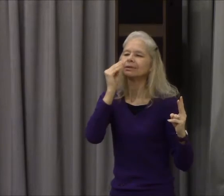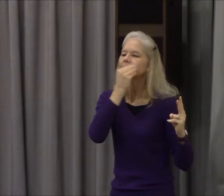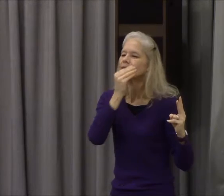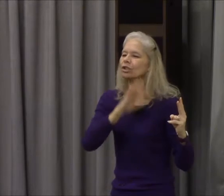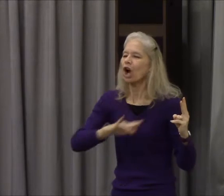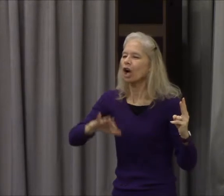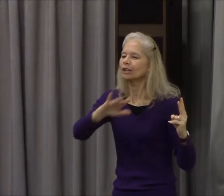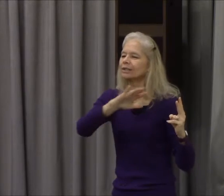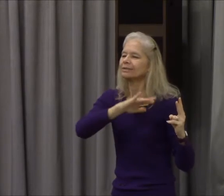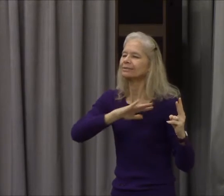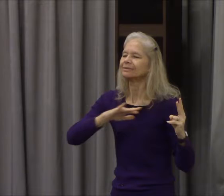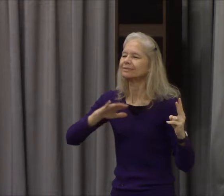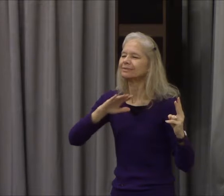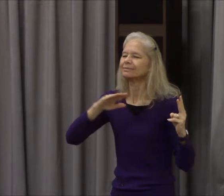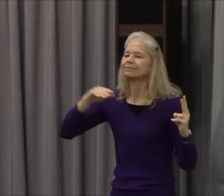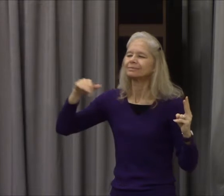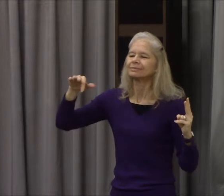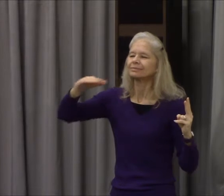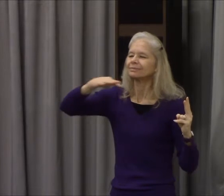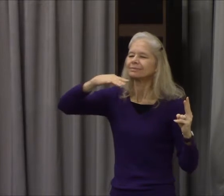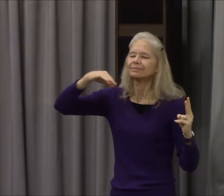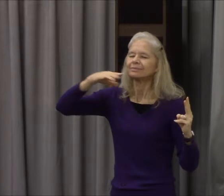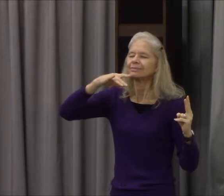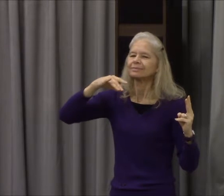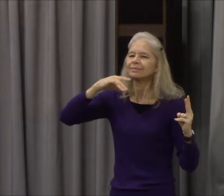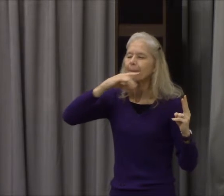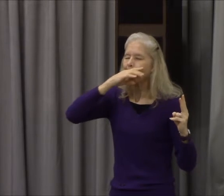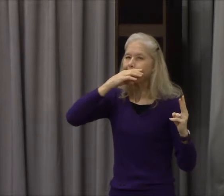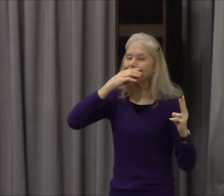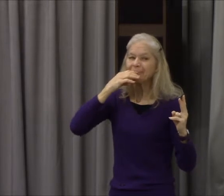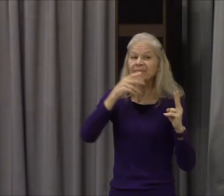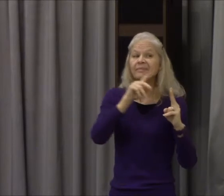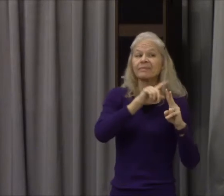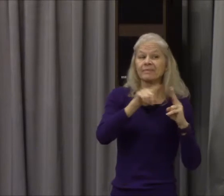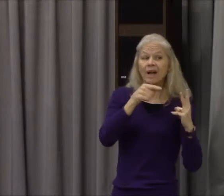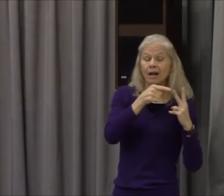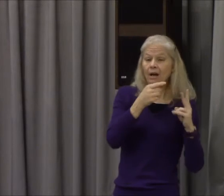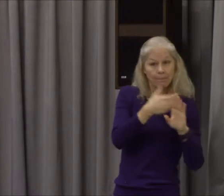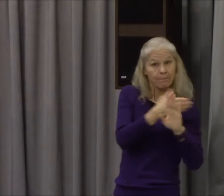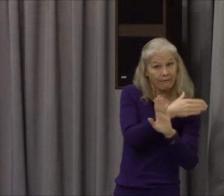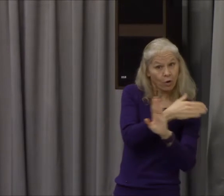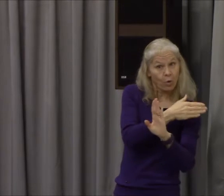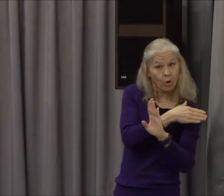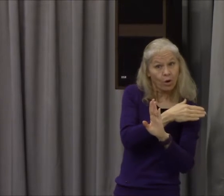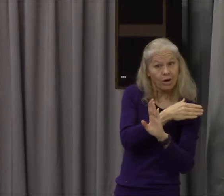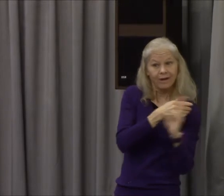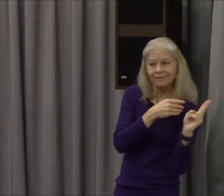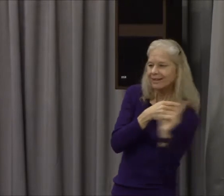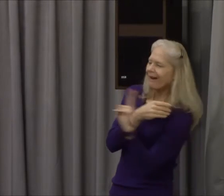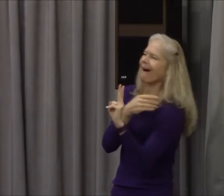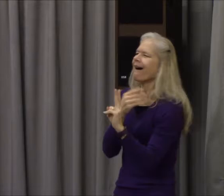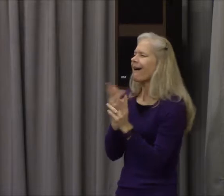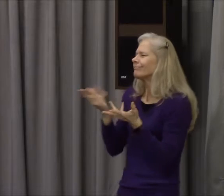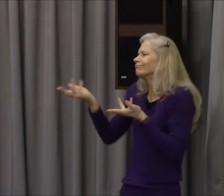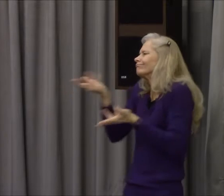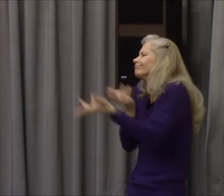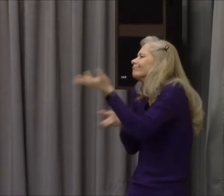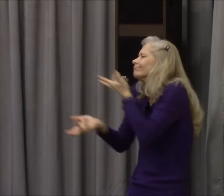this time the Bible says and Adam and his wife hid themselves from the presence of the Lord God amongst the trees